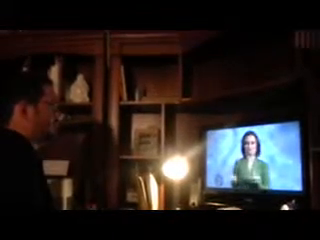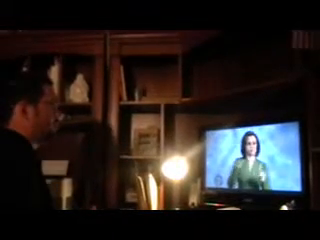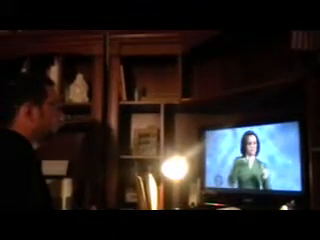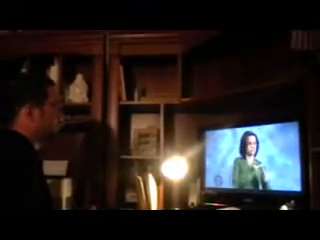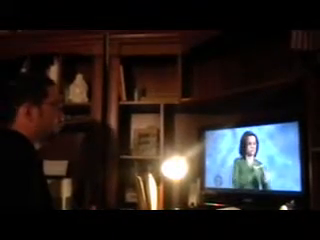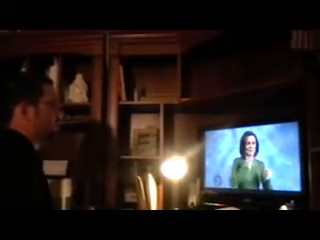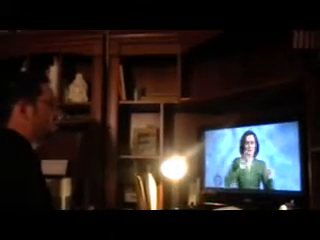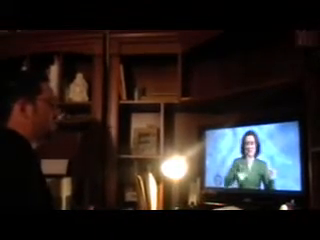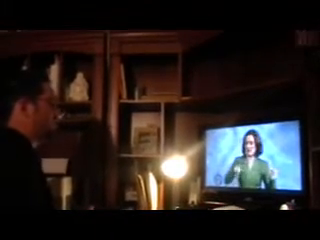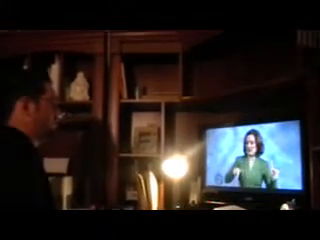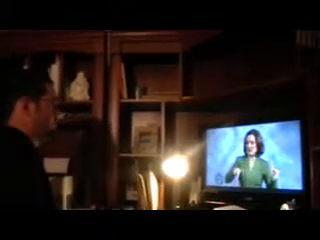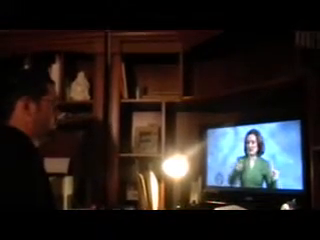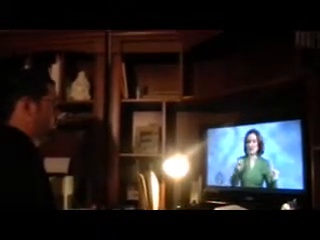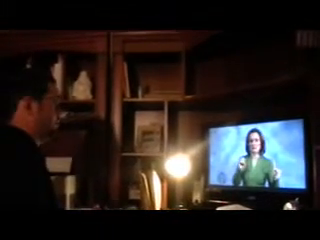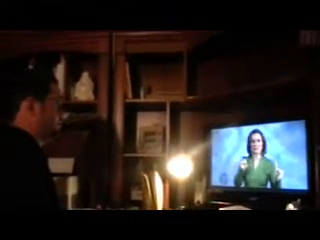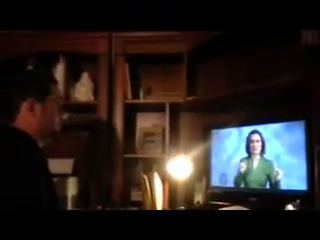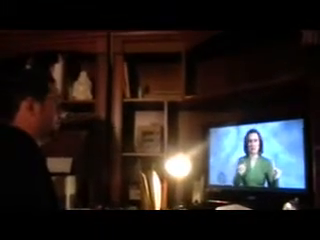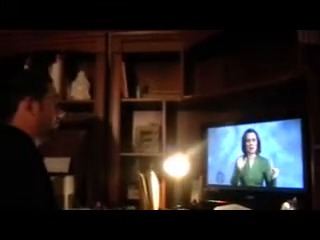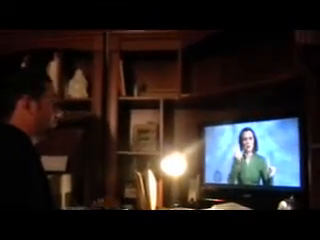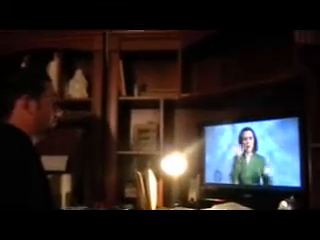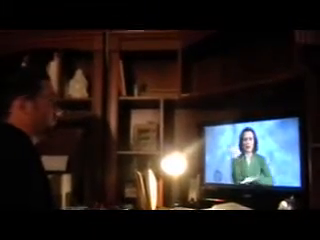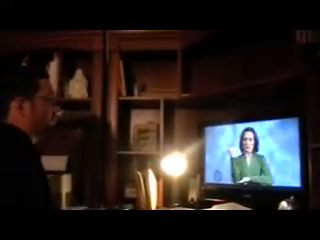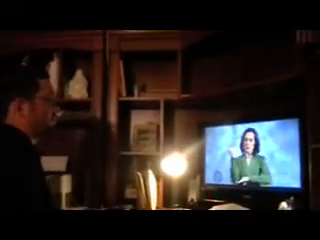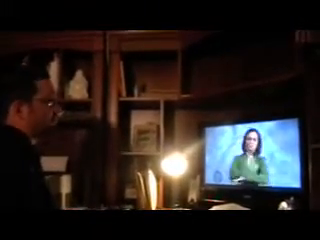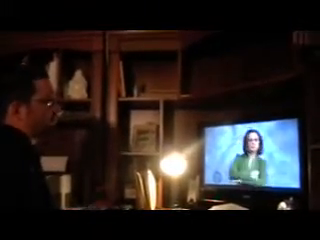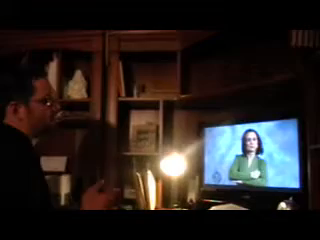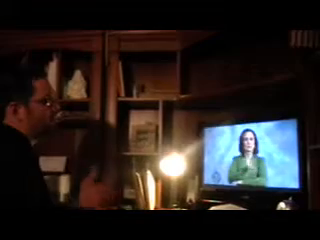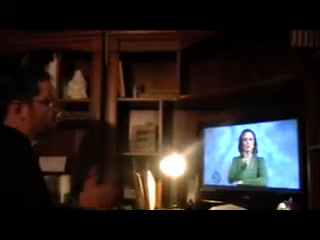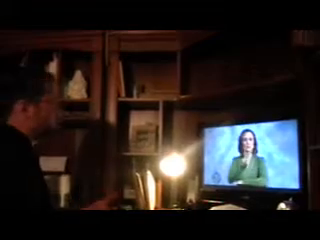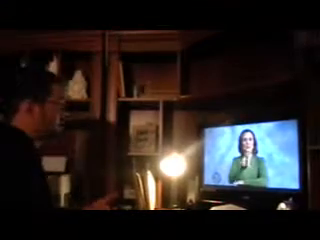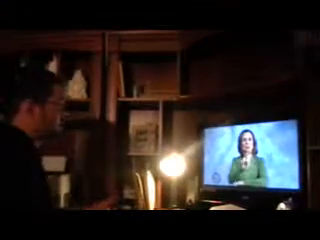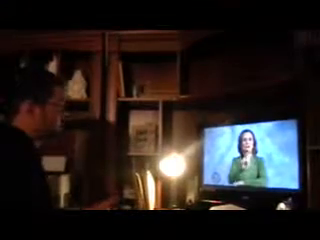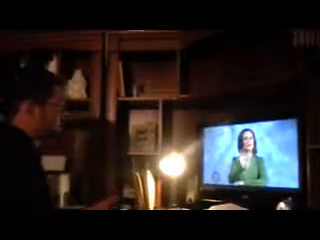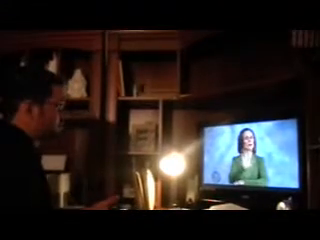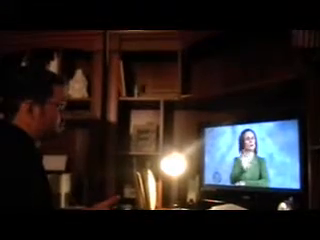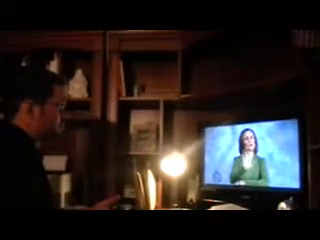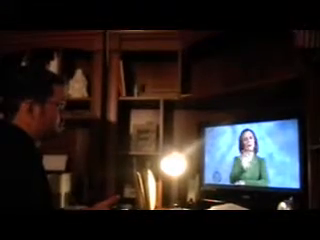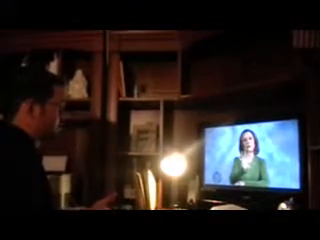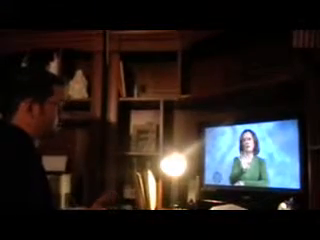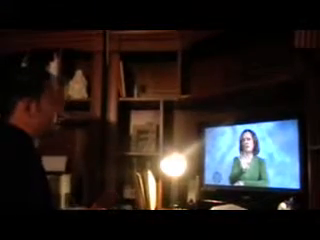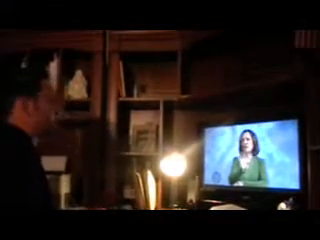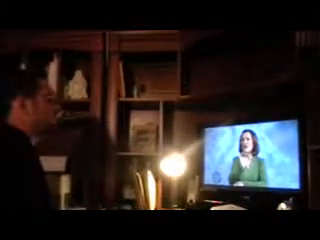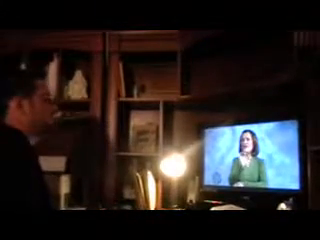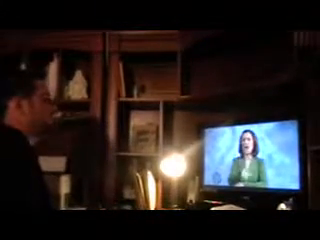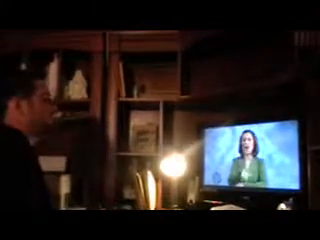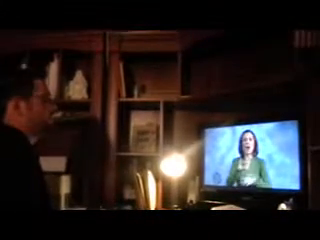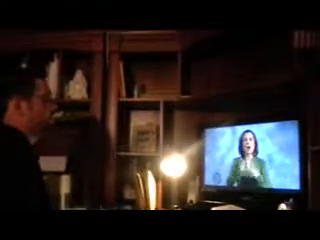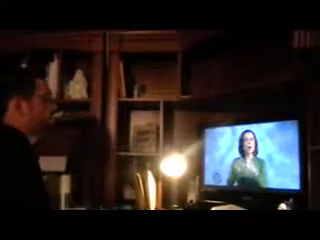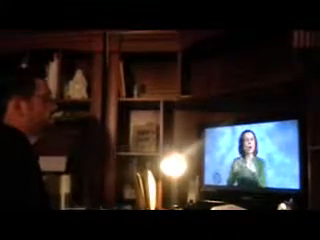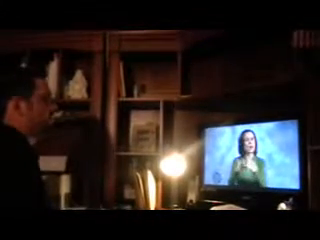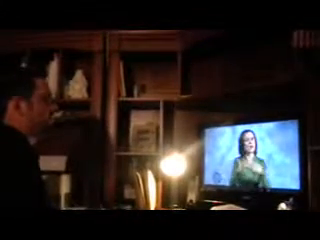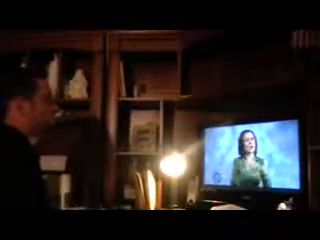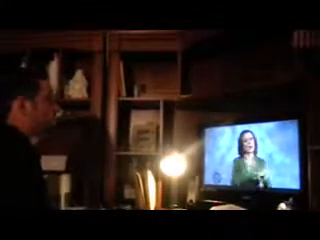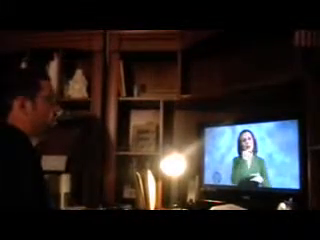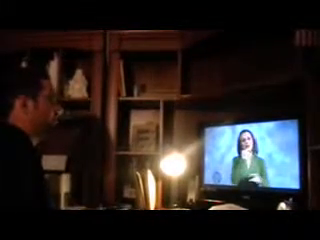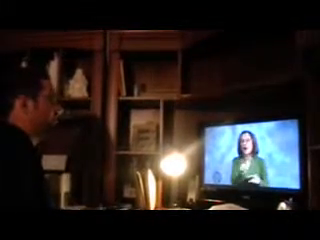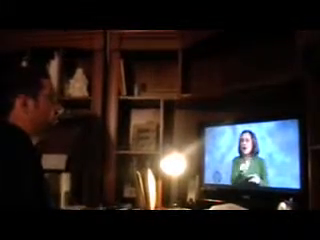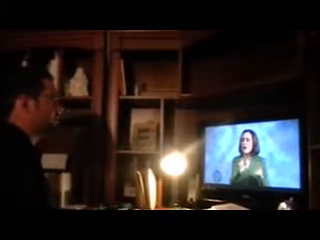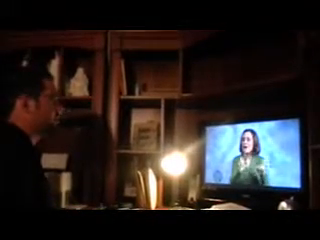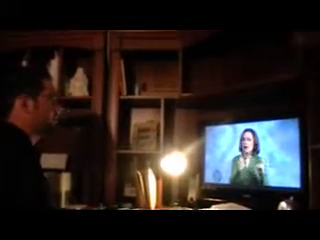the rates, you know, from NECA proposing the rates to FCC, and everyone's got this misconception that VRS is going to